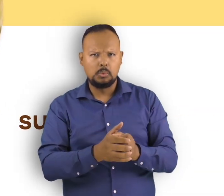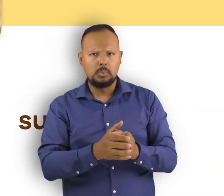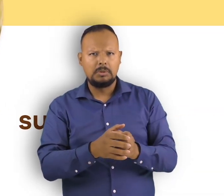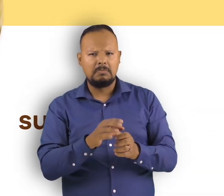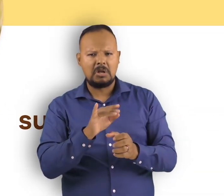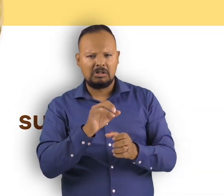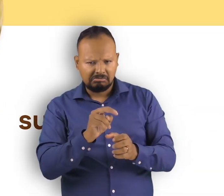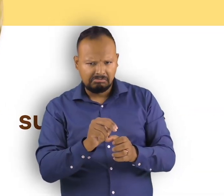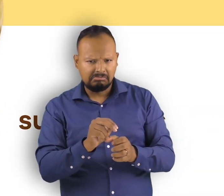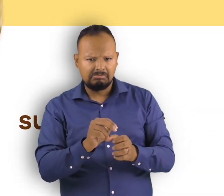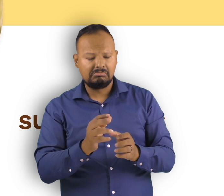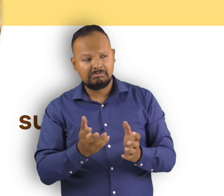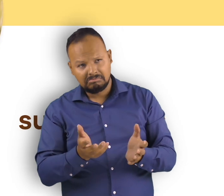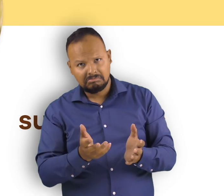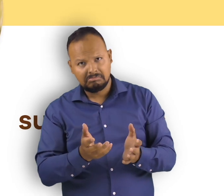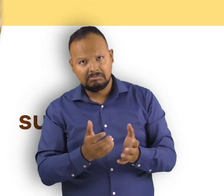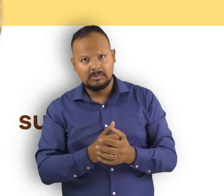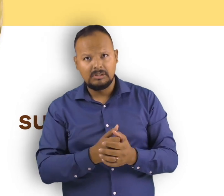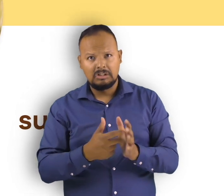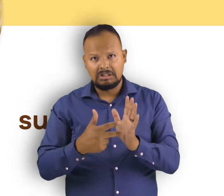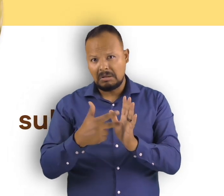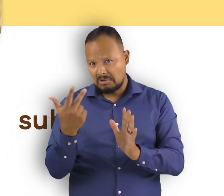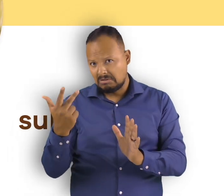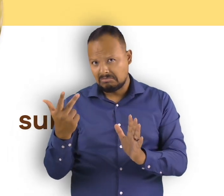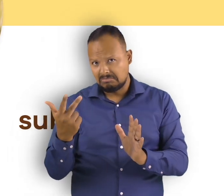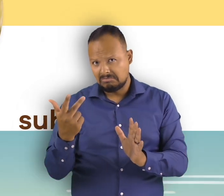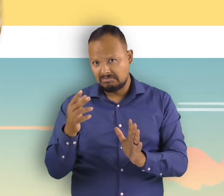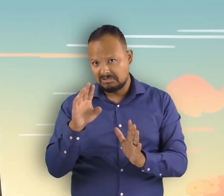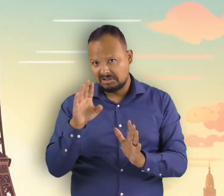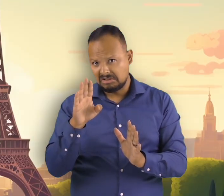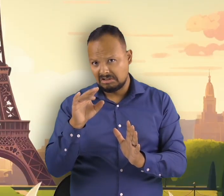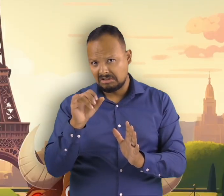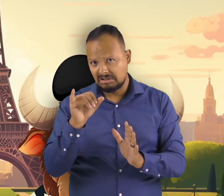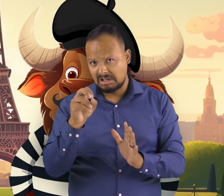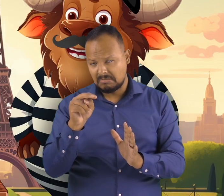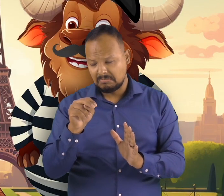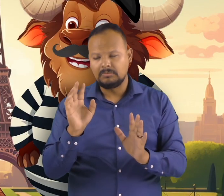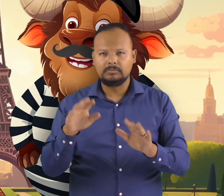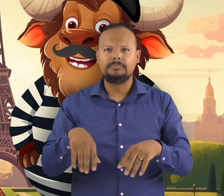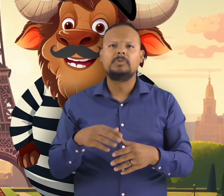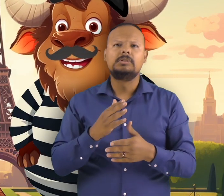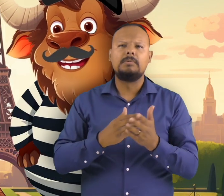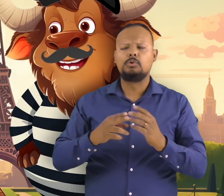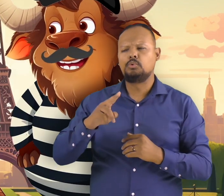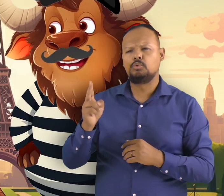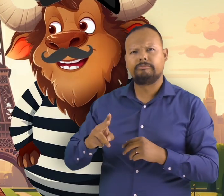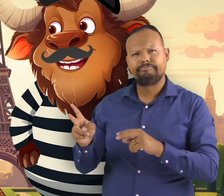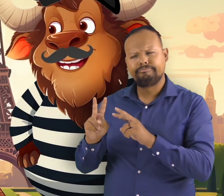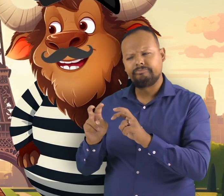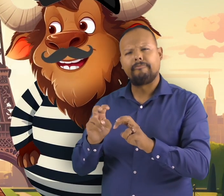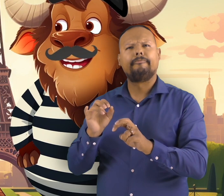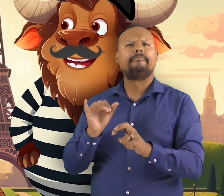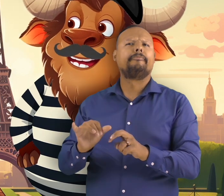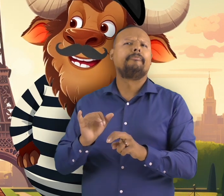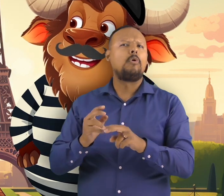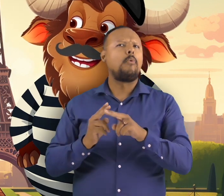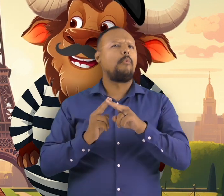species bison and the subspecies bison historians believe that we began to call them buffalo